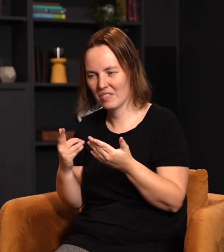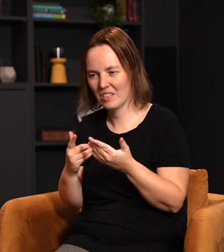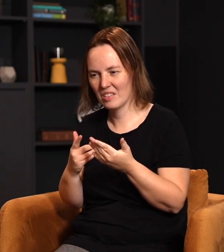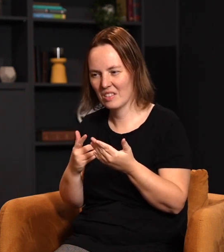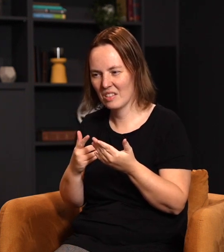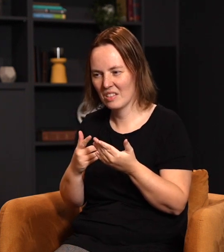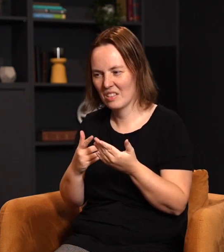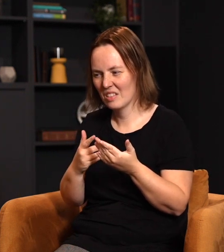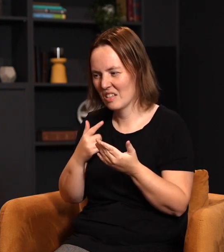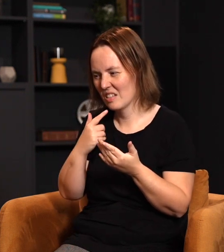And it was actually refreshing.